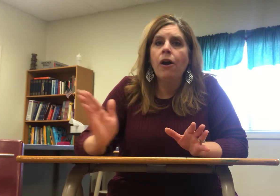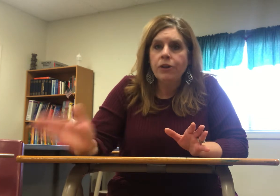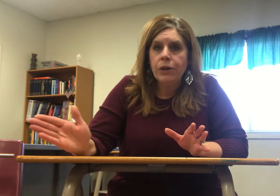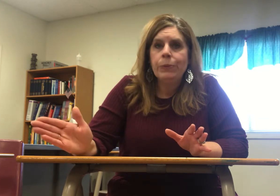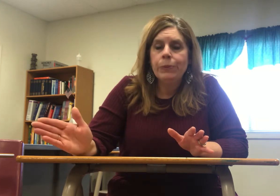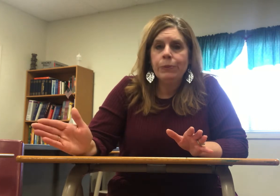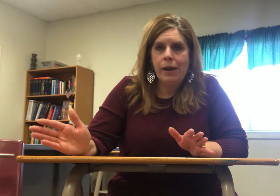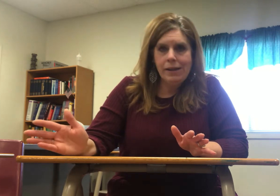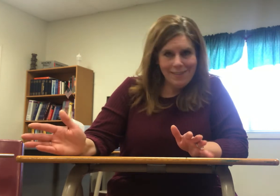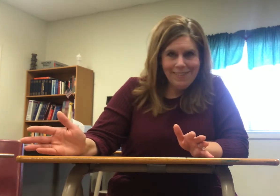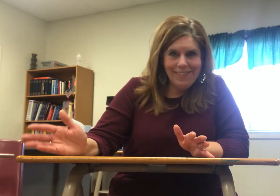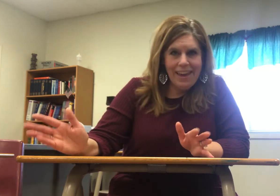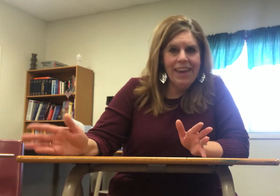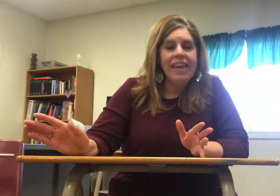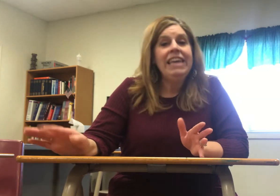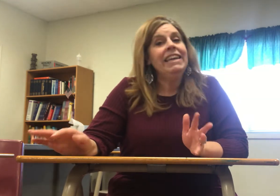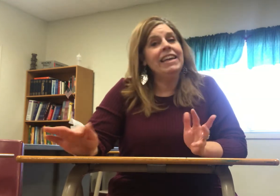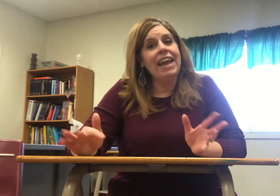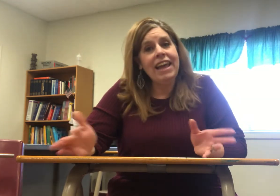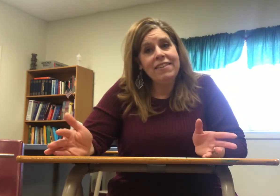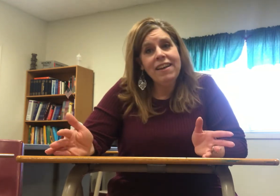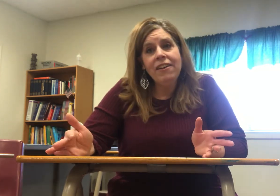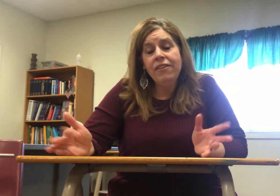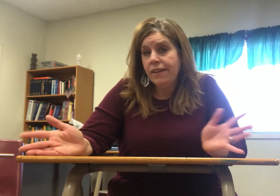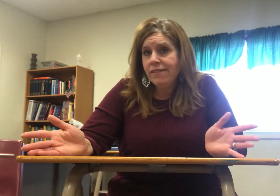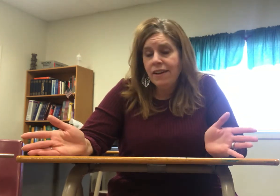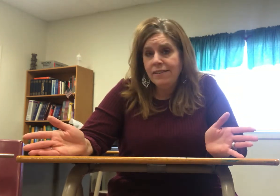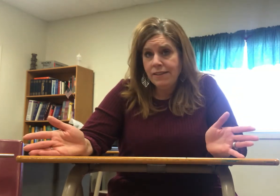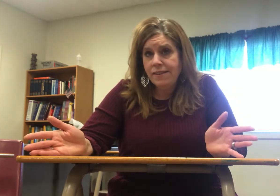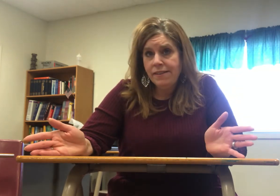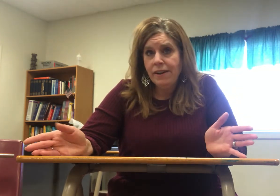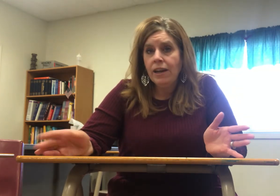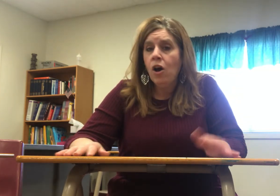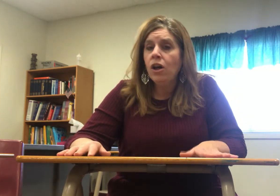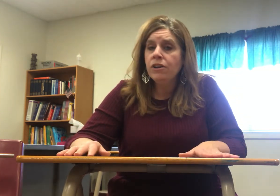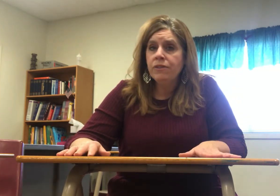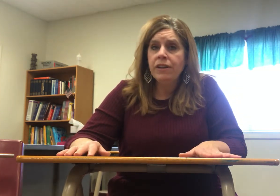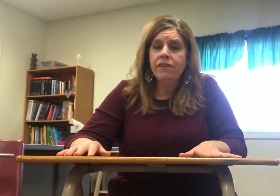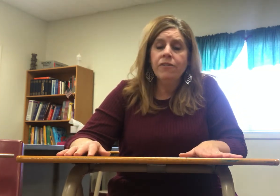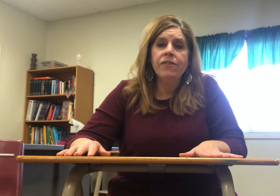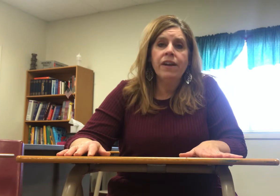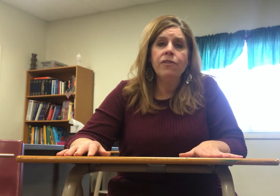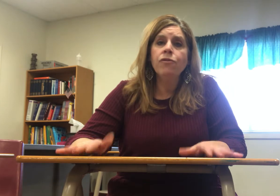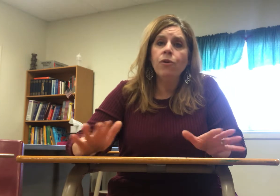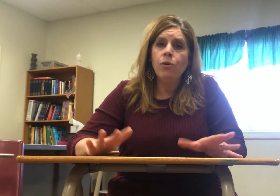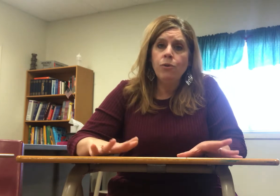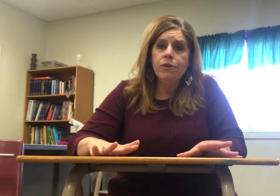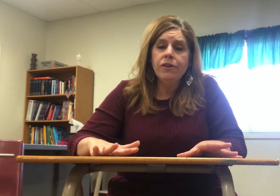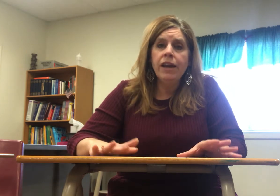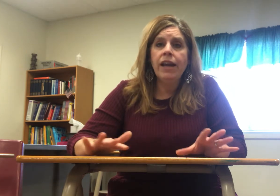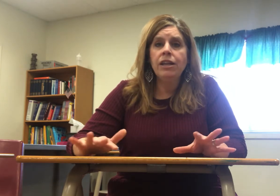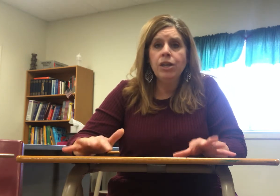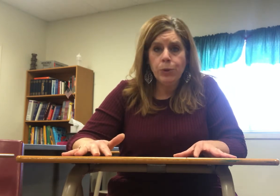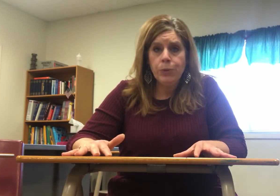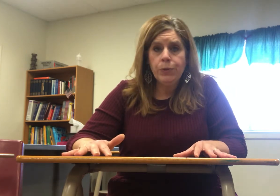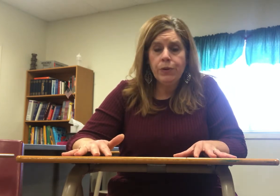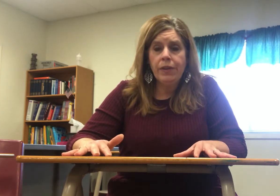you right okay in ASL that's not necessary all you need are the signs for old and you okay